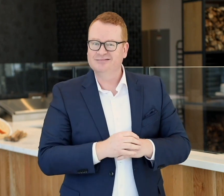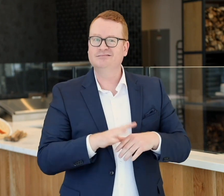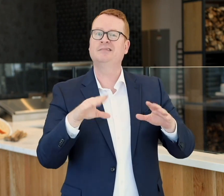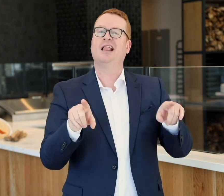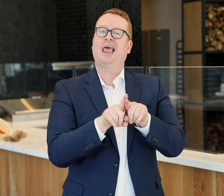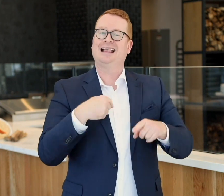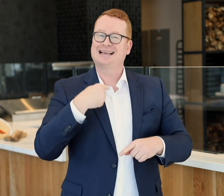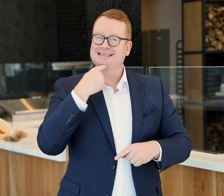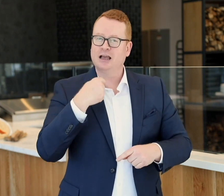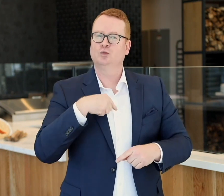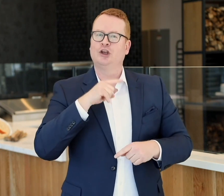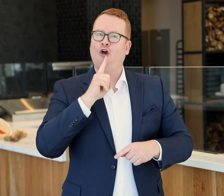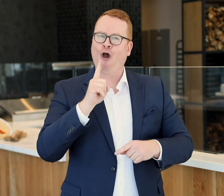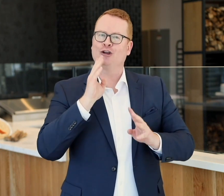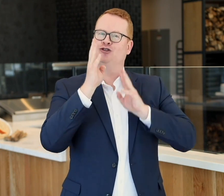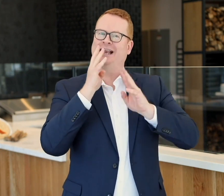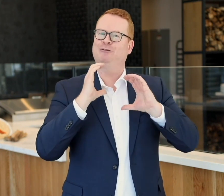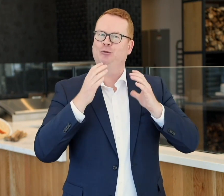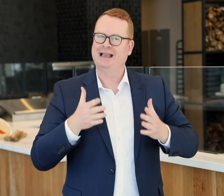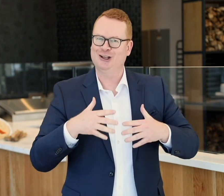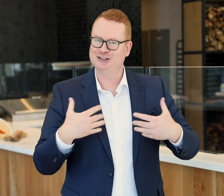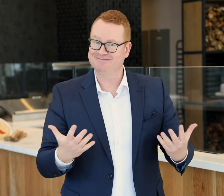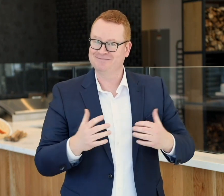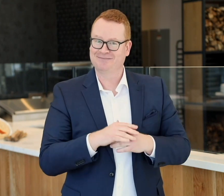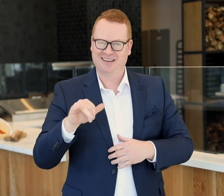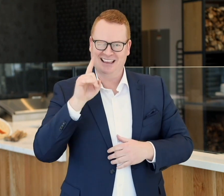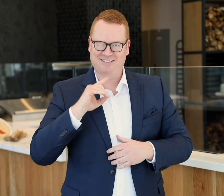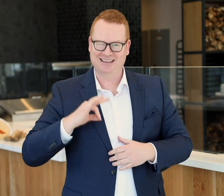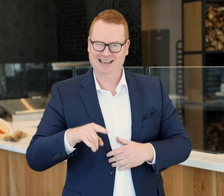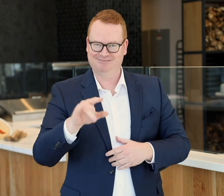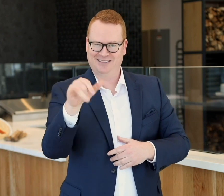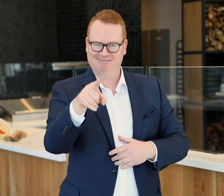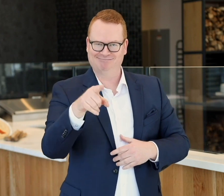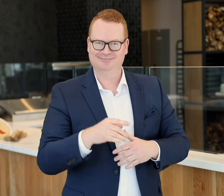Like I said, we're creative communicators. That's deaf game.